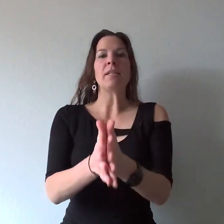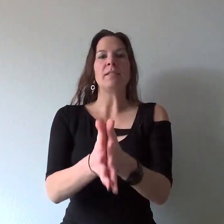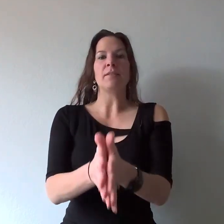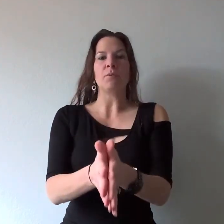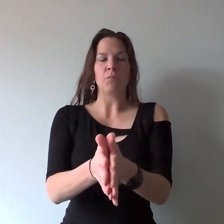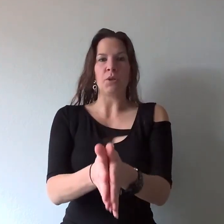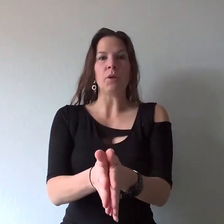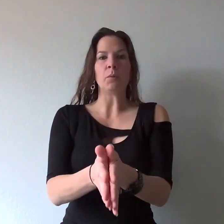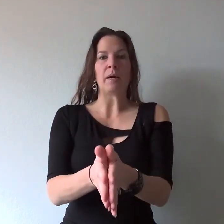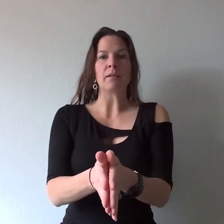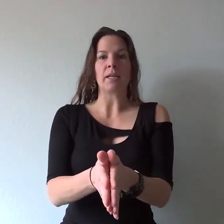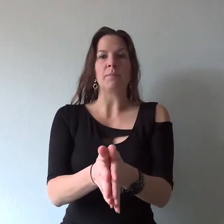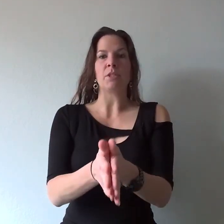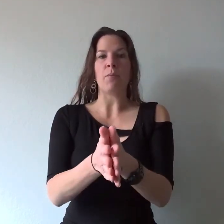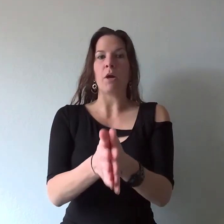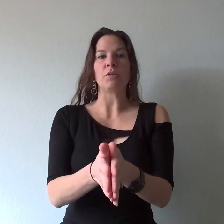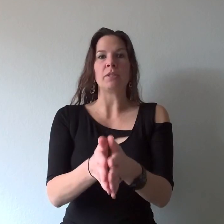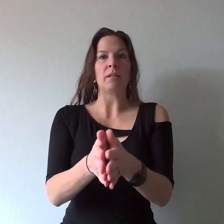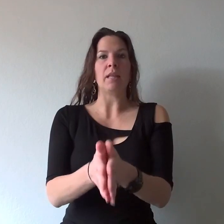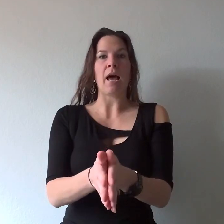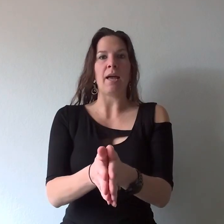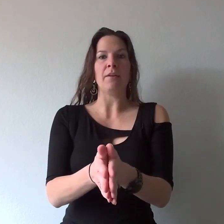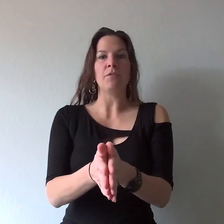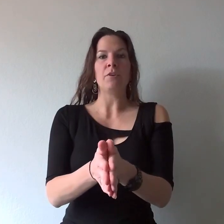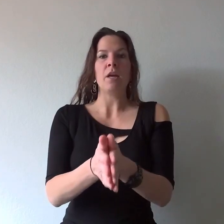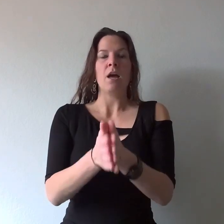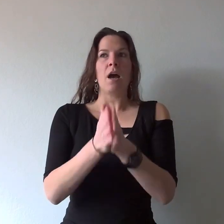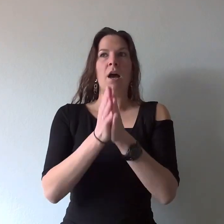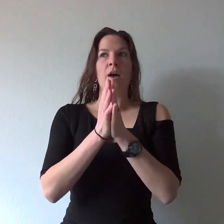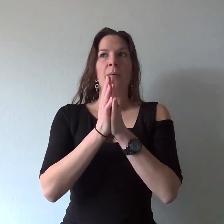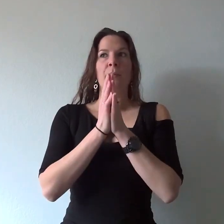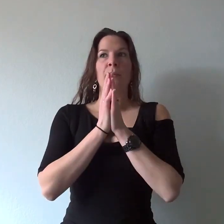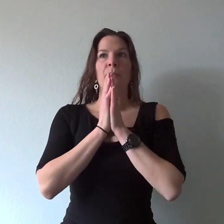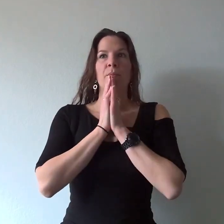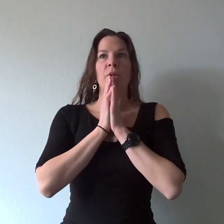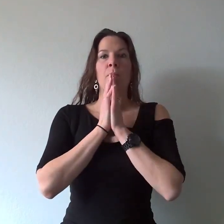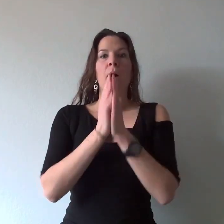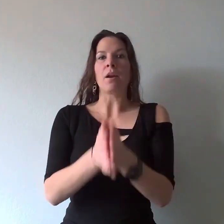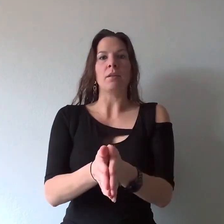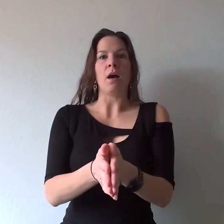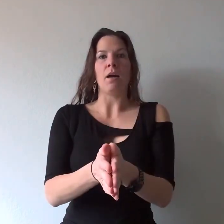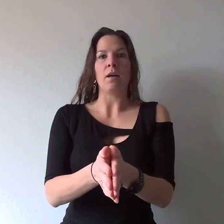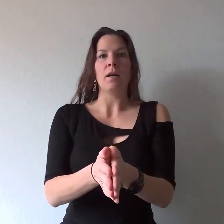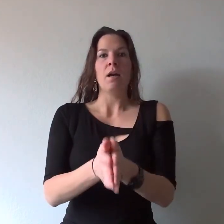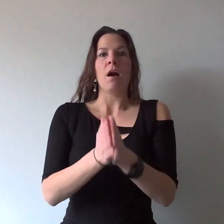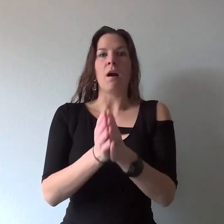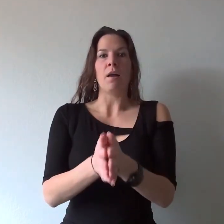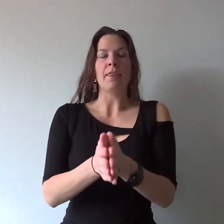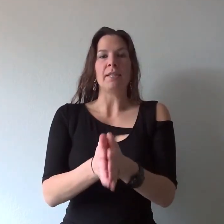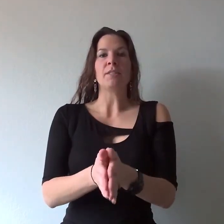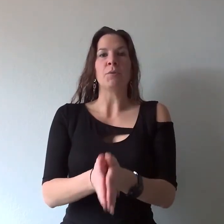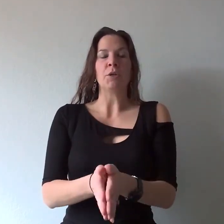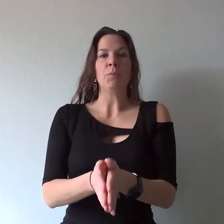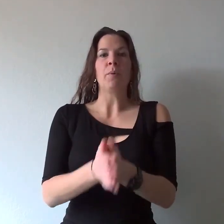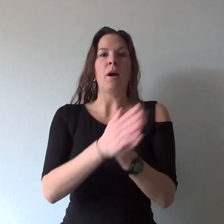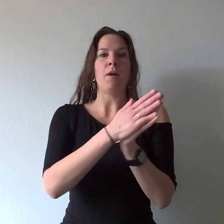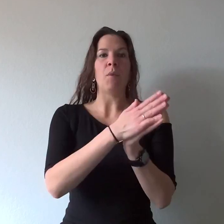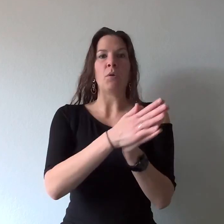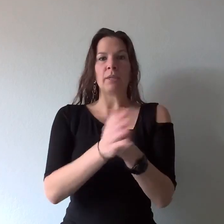you are welcome to post a live you know monologue on this group only